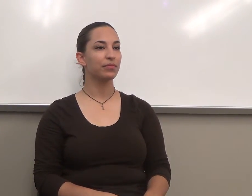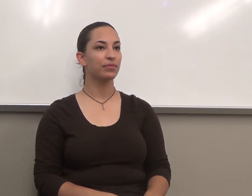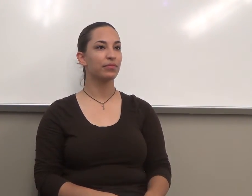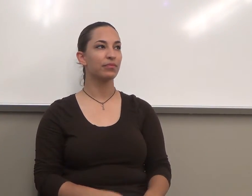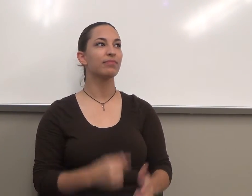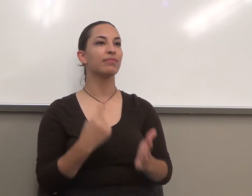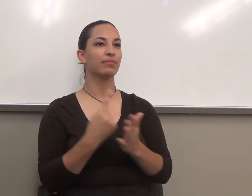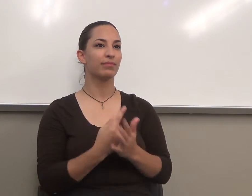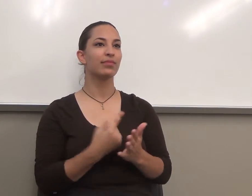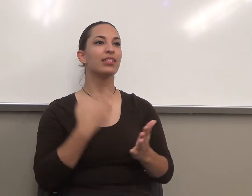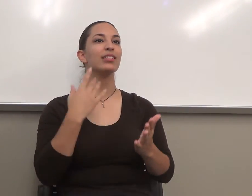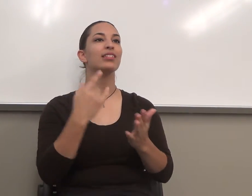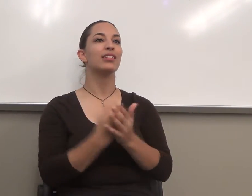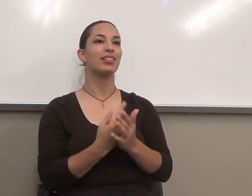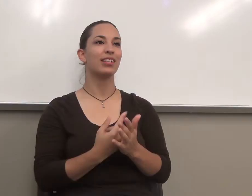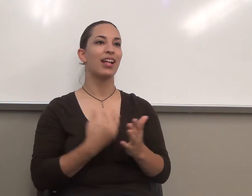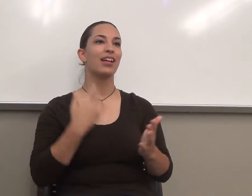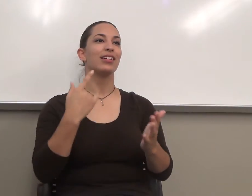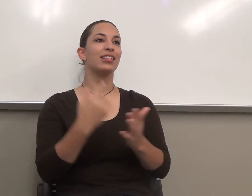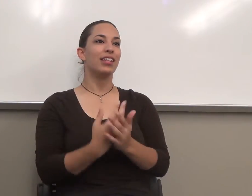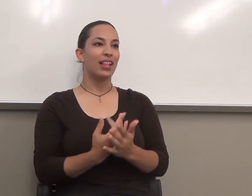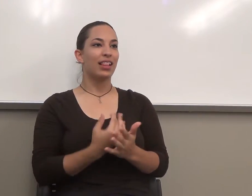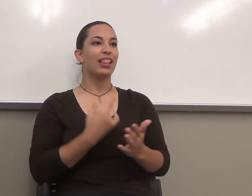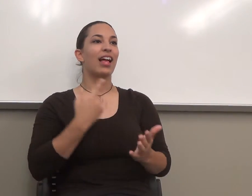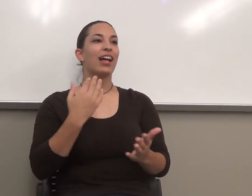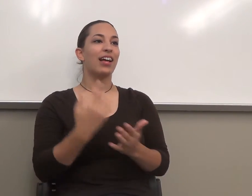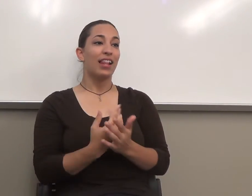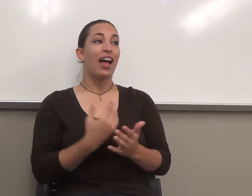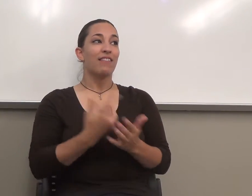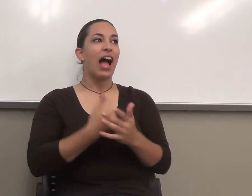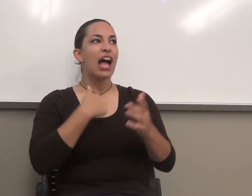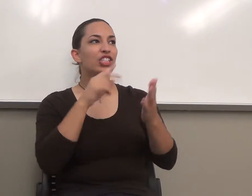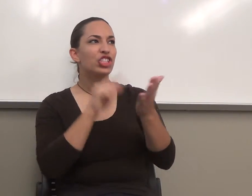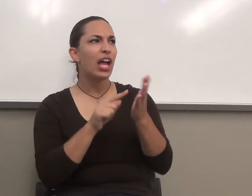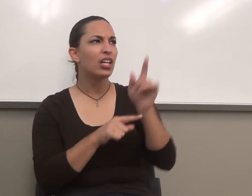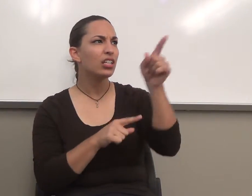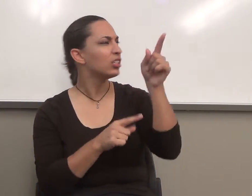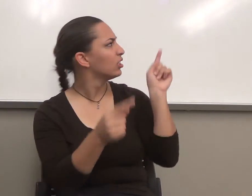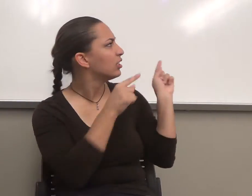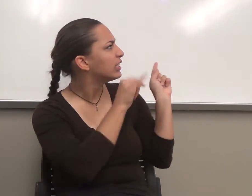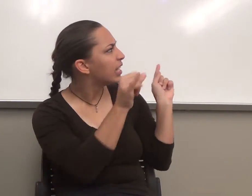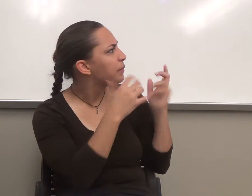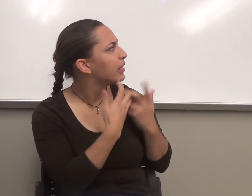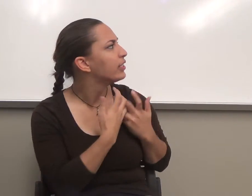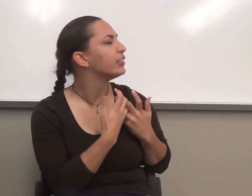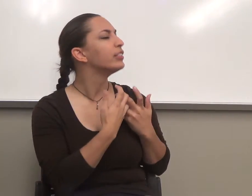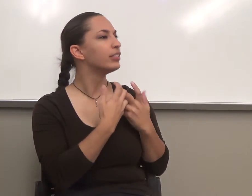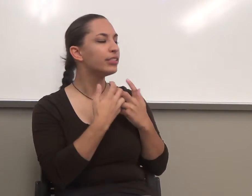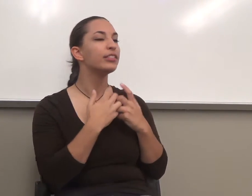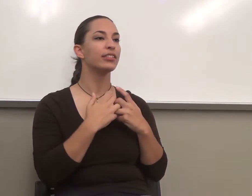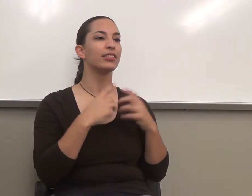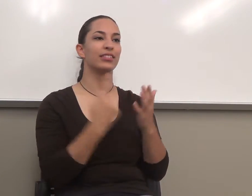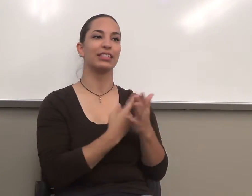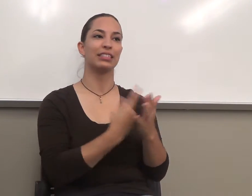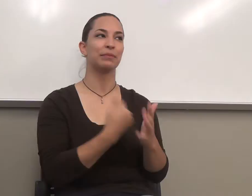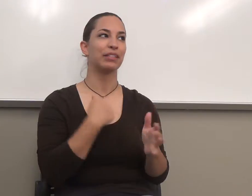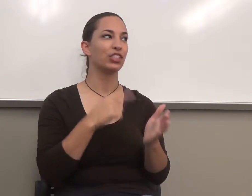the same. You need to be in your seat when these clocks say again.